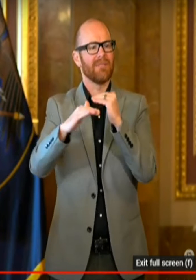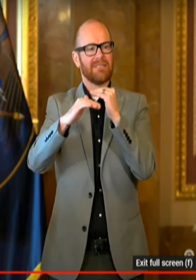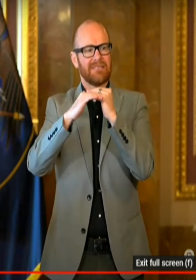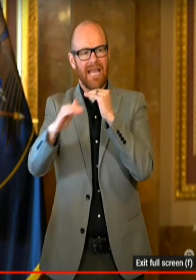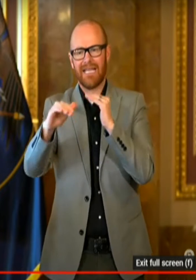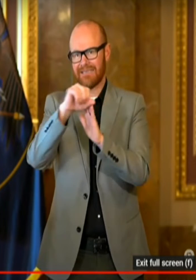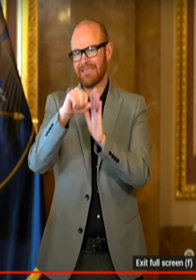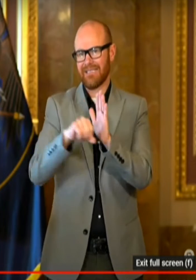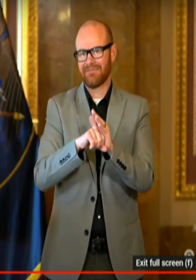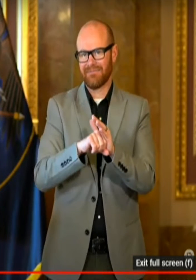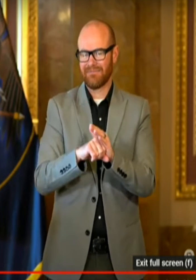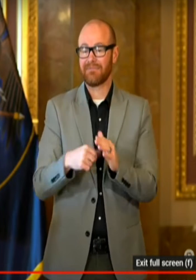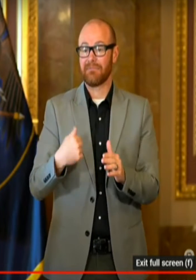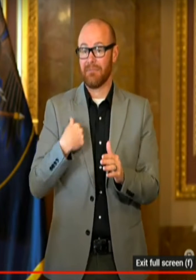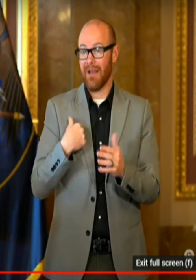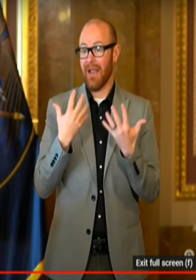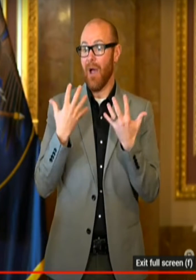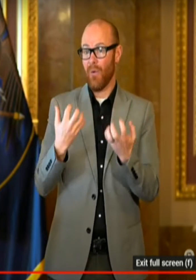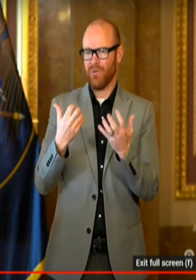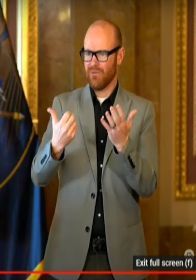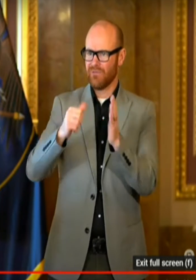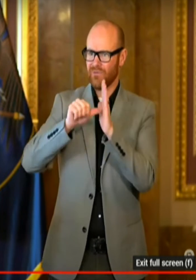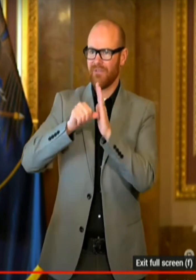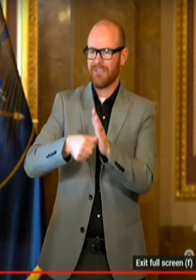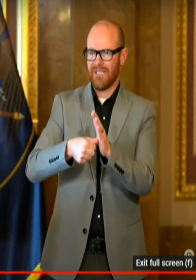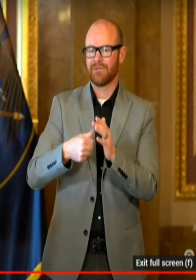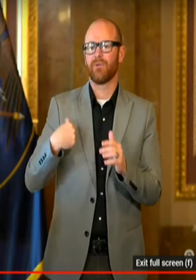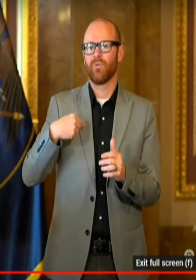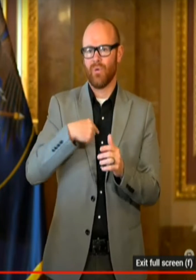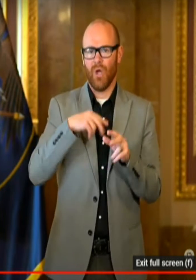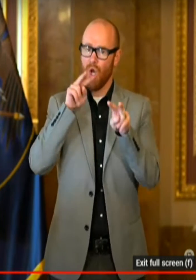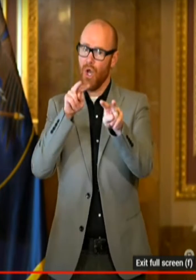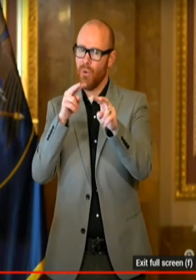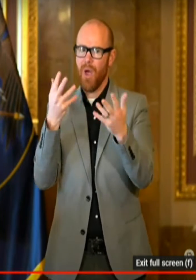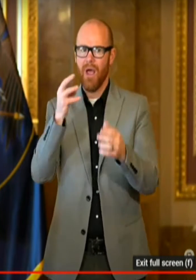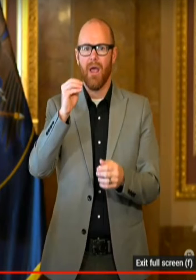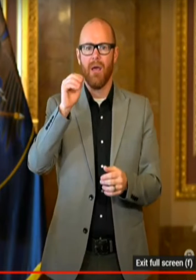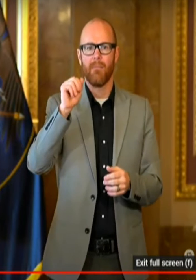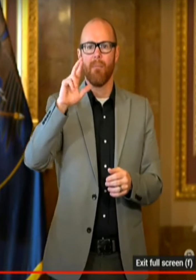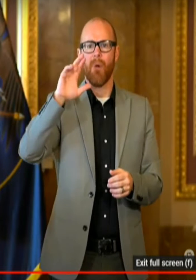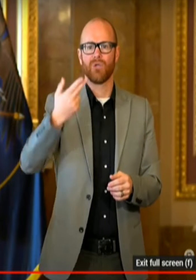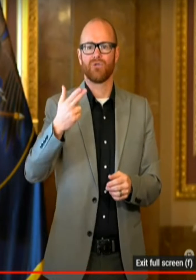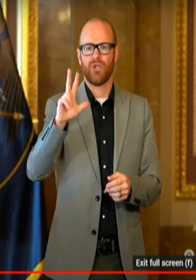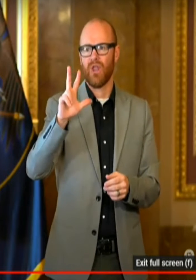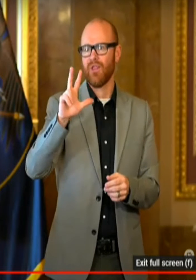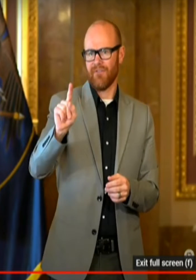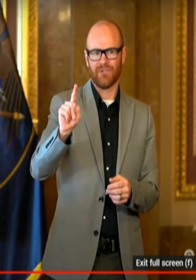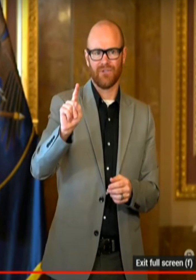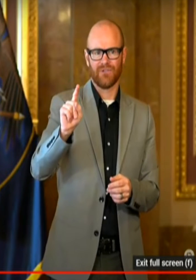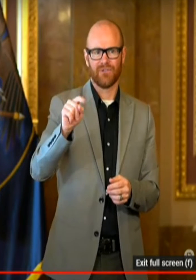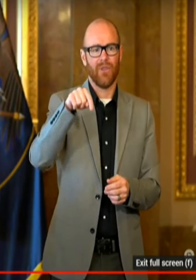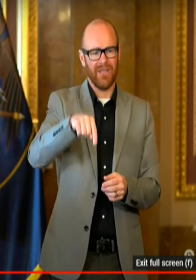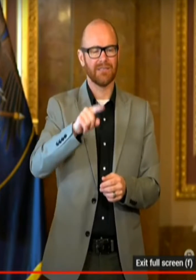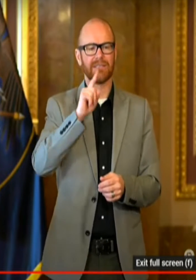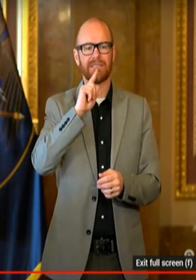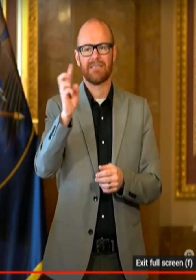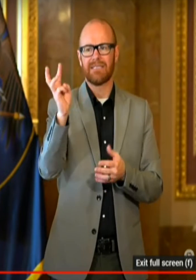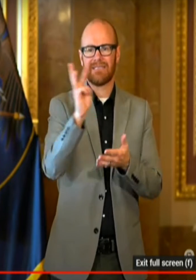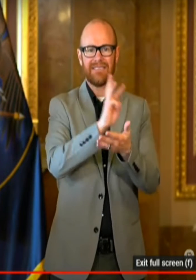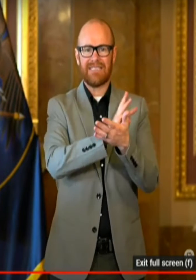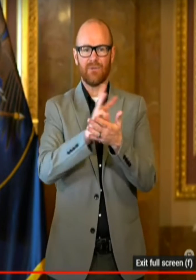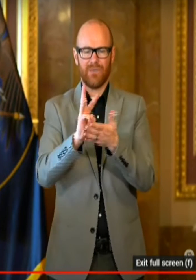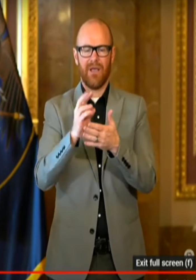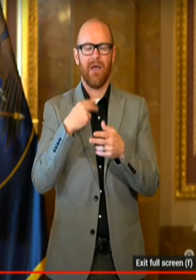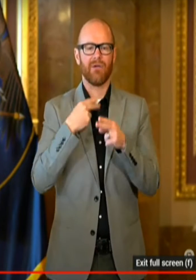want to just reemphasize this is we're trending towards March 31st, the end of March, so this is a six-week ramp down.